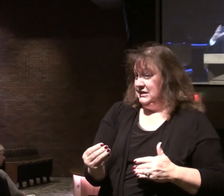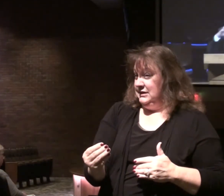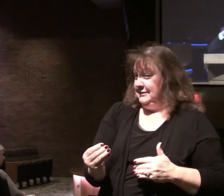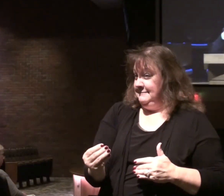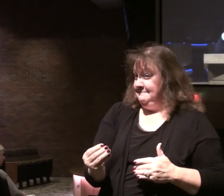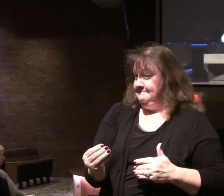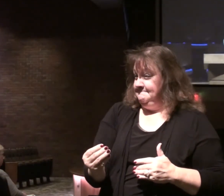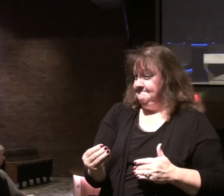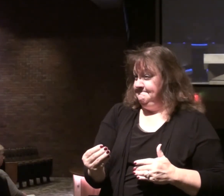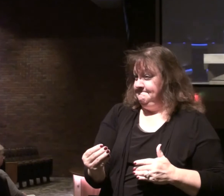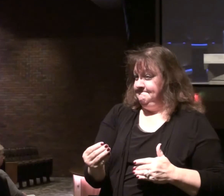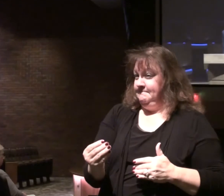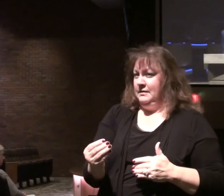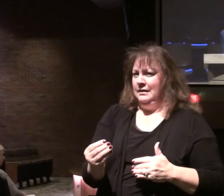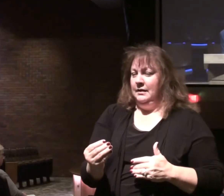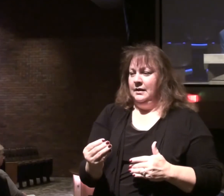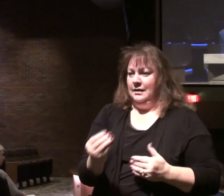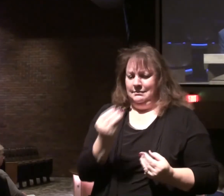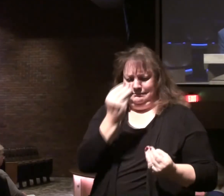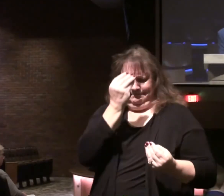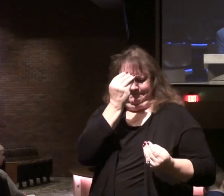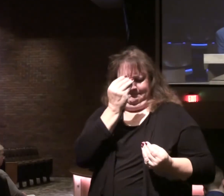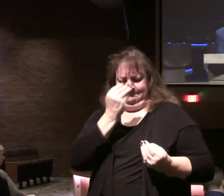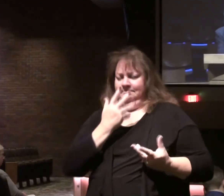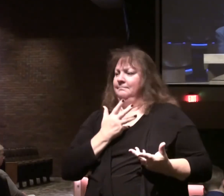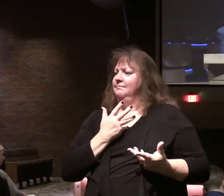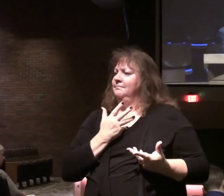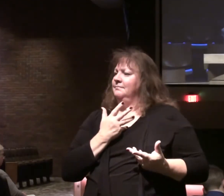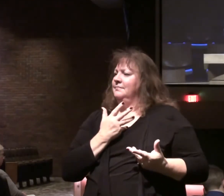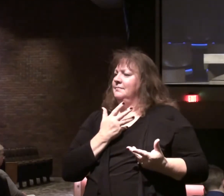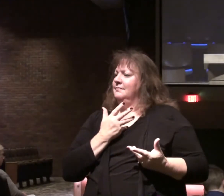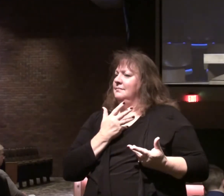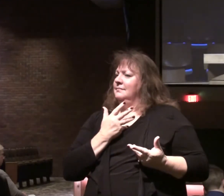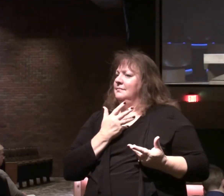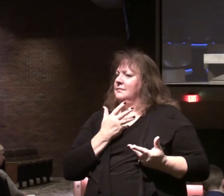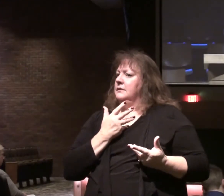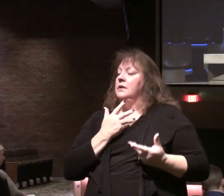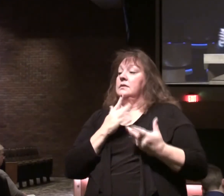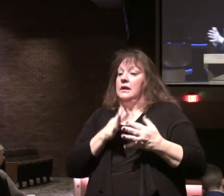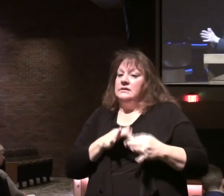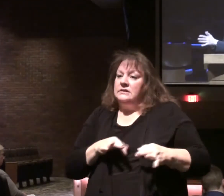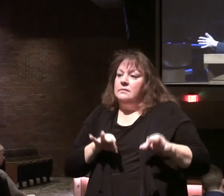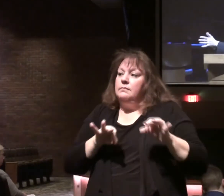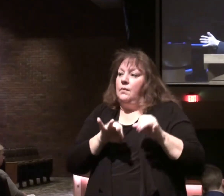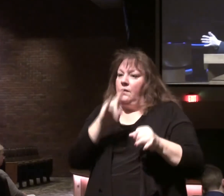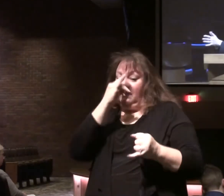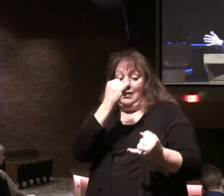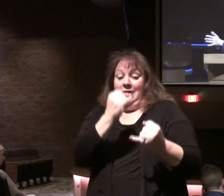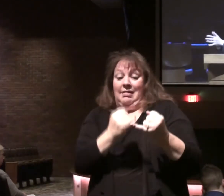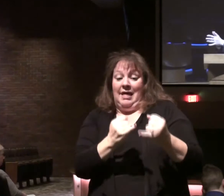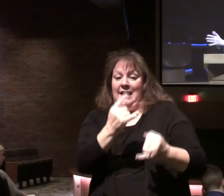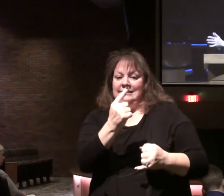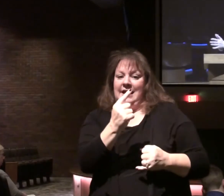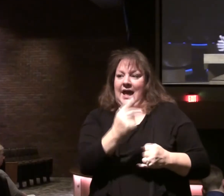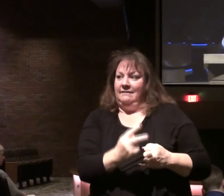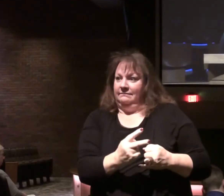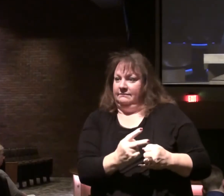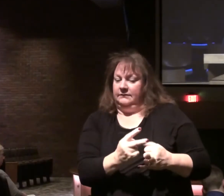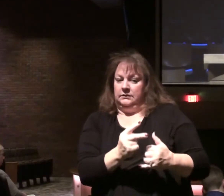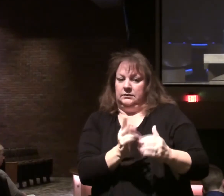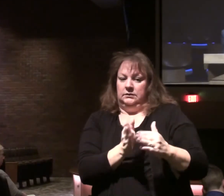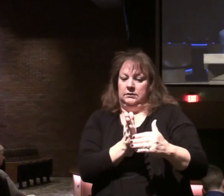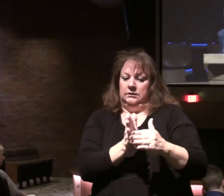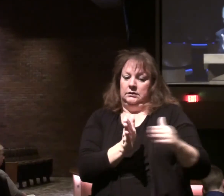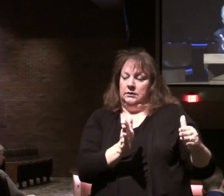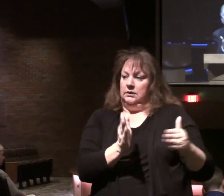He's giving us information that will be crucial for this last half. Then when we get to